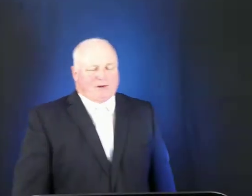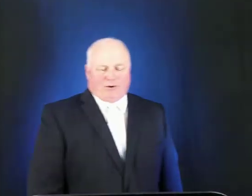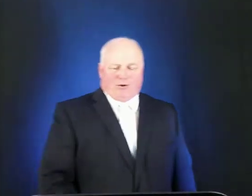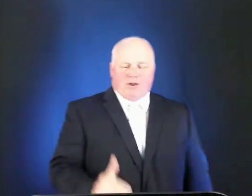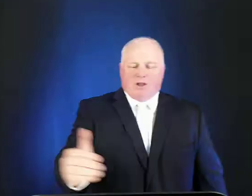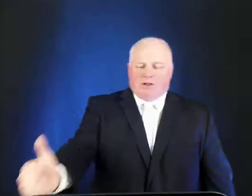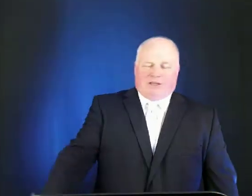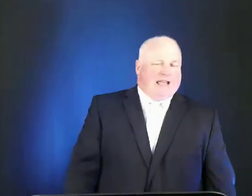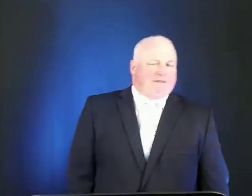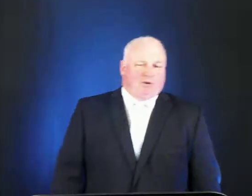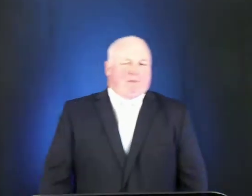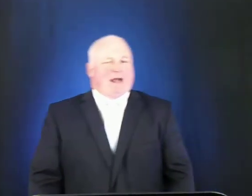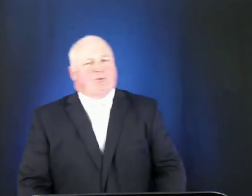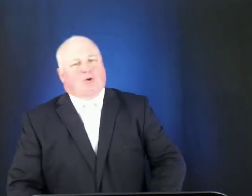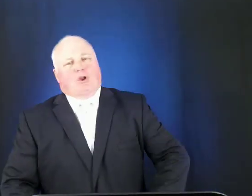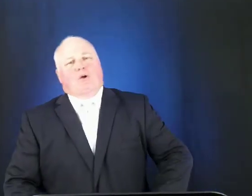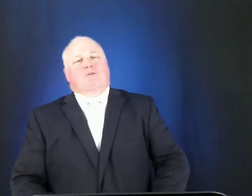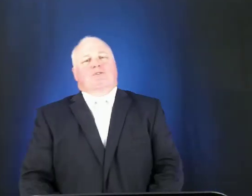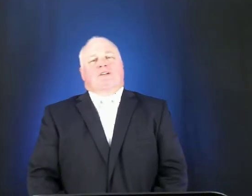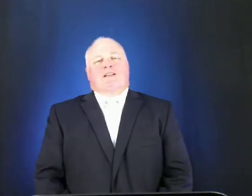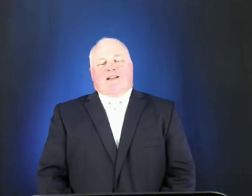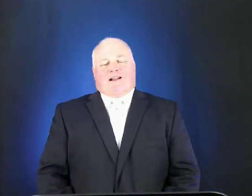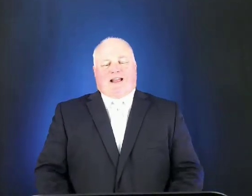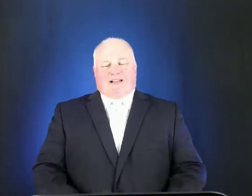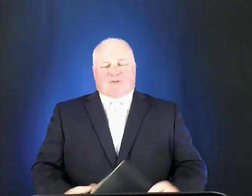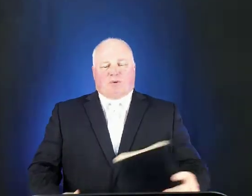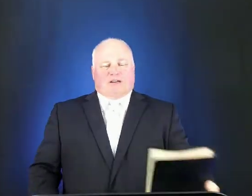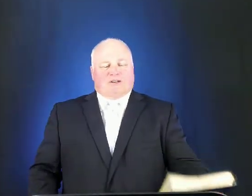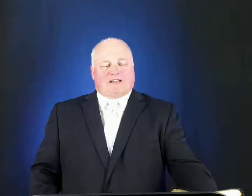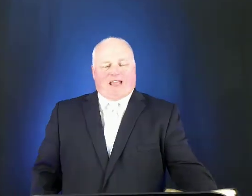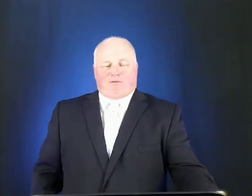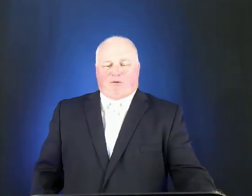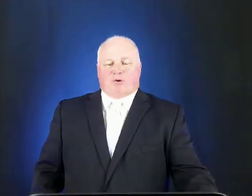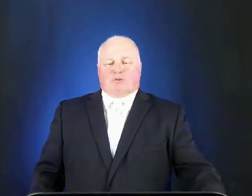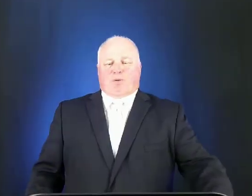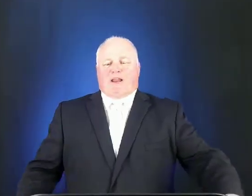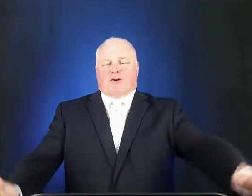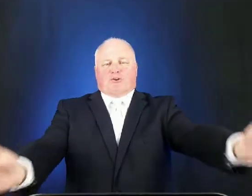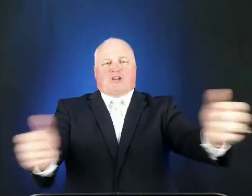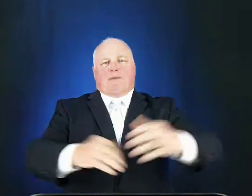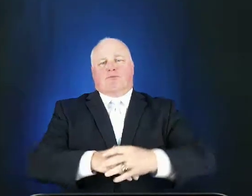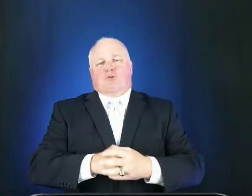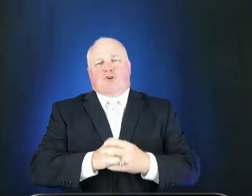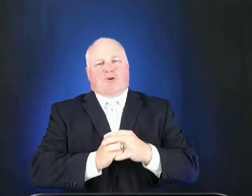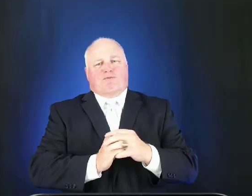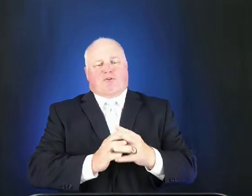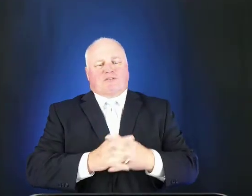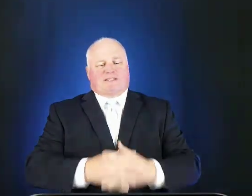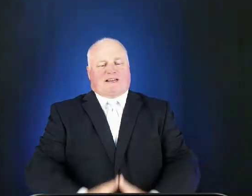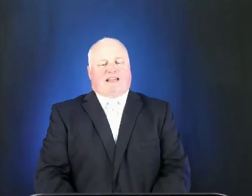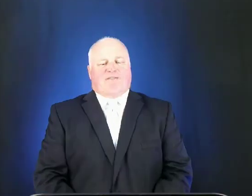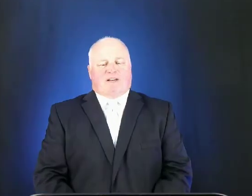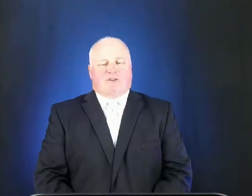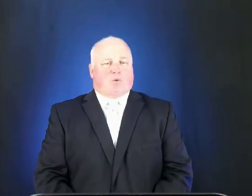it or you have your Bible close as we look at first Peter chapter 2 verses 11 and 12